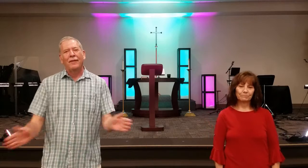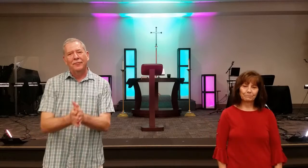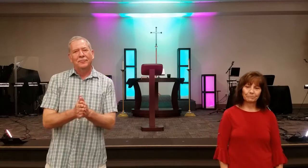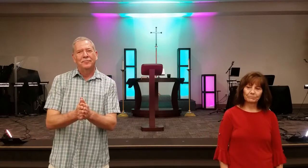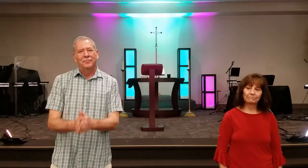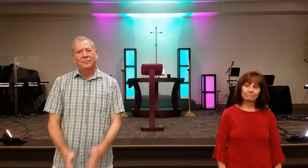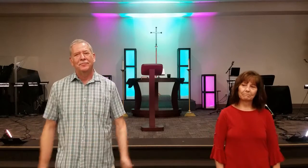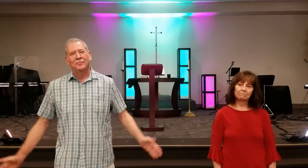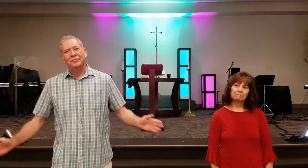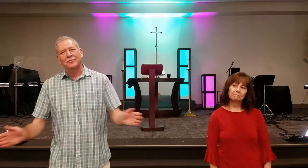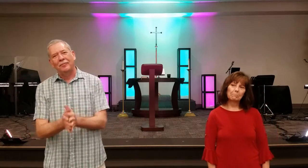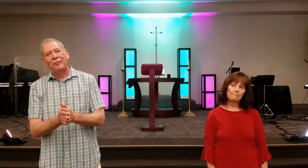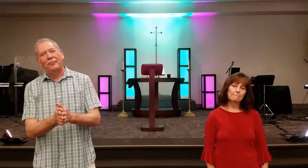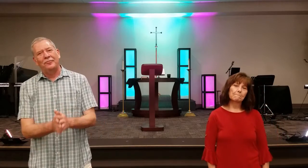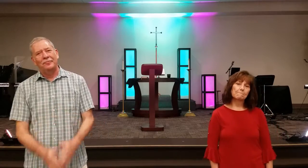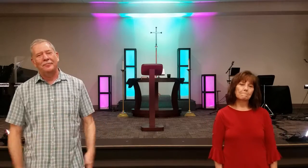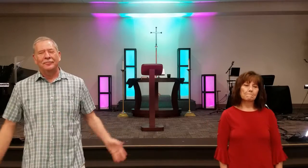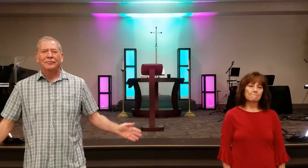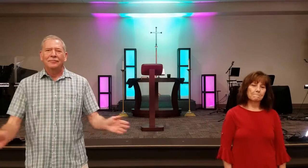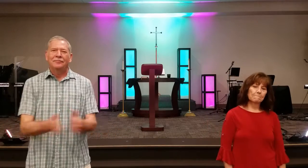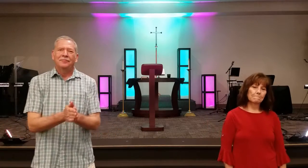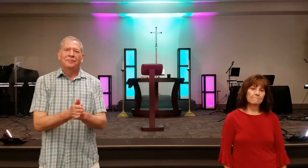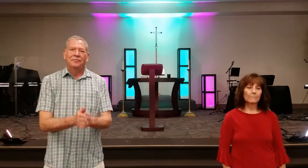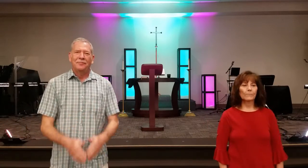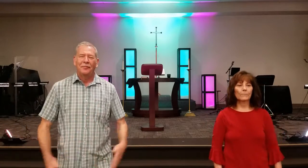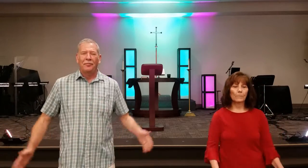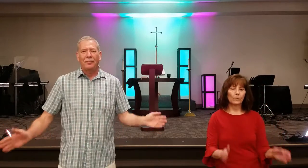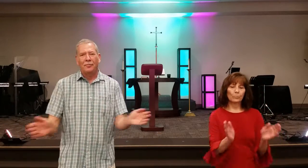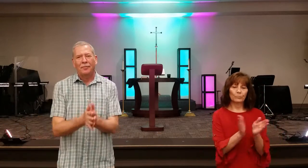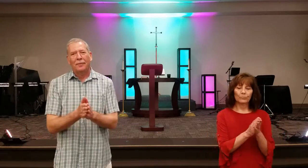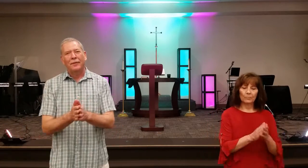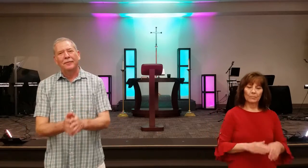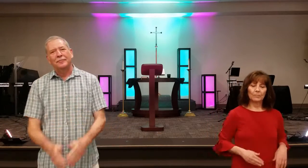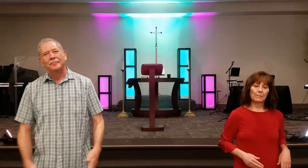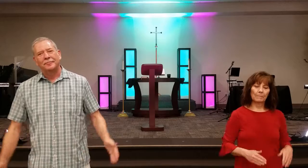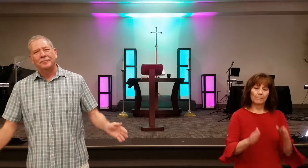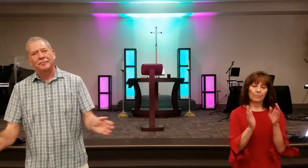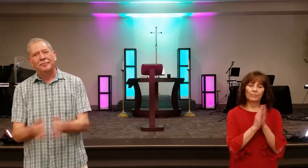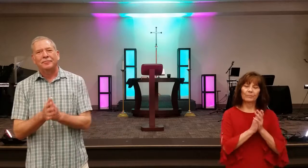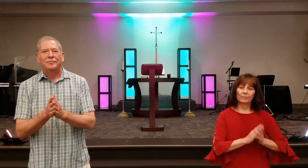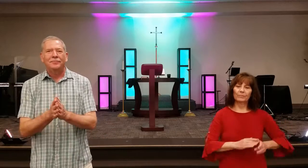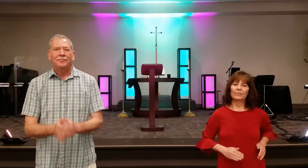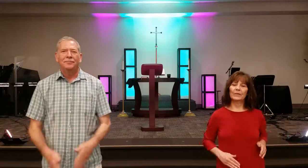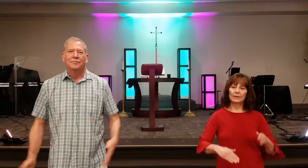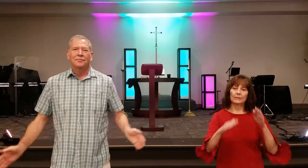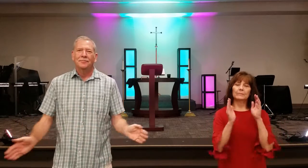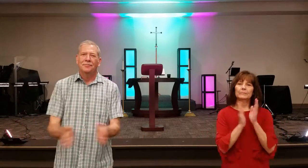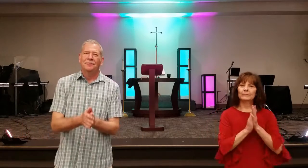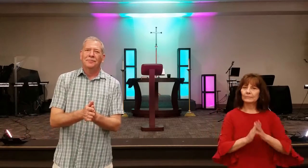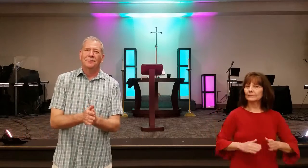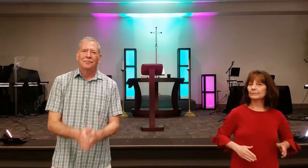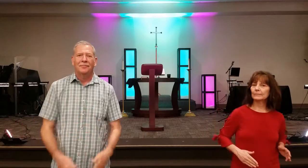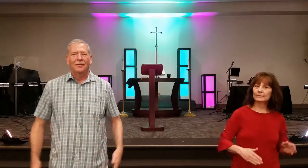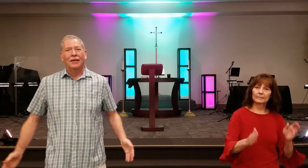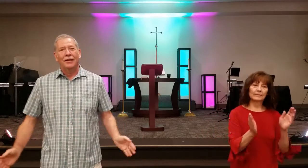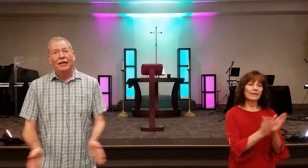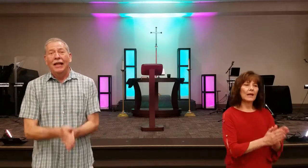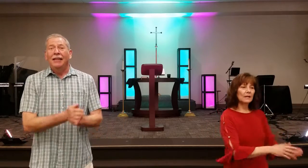Come on kids, everybody move around. Let's lift our voices and sing praises.